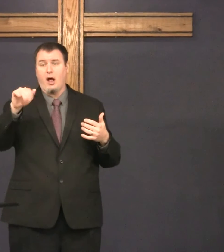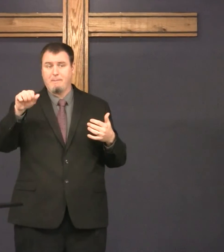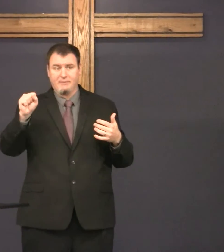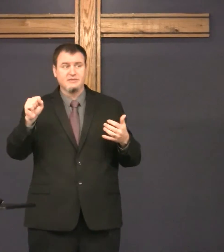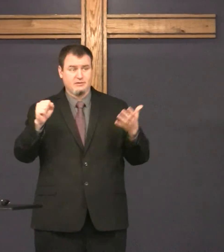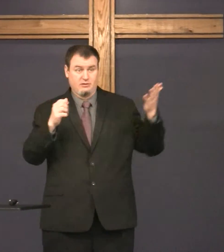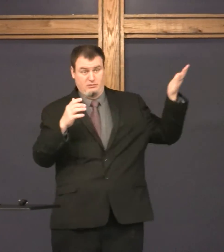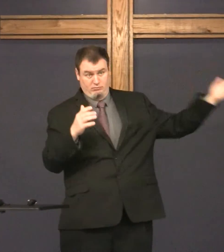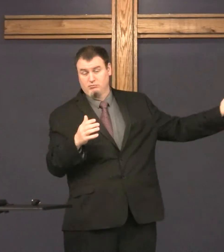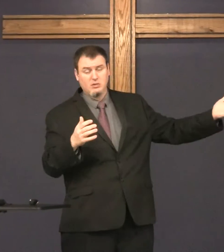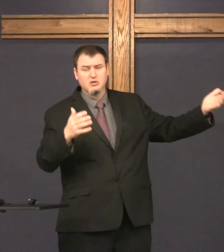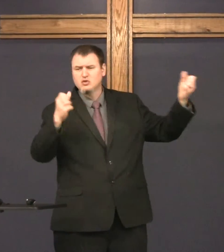We have Thomas.